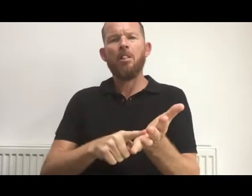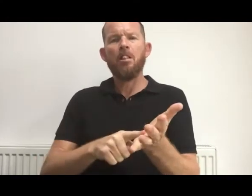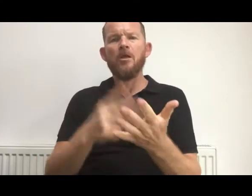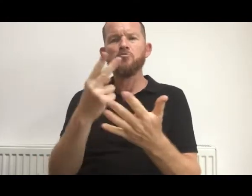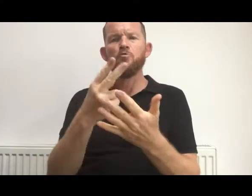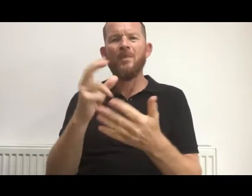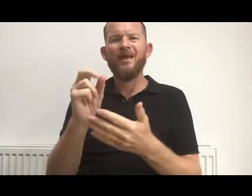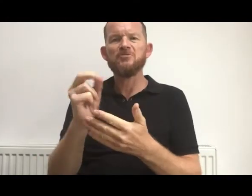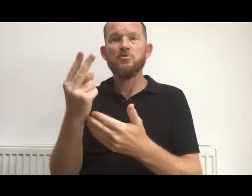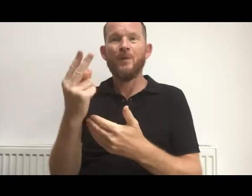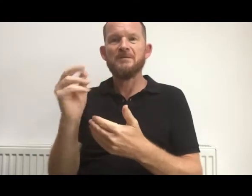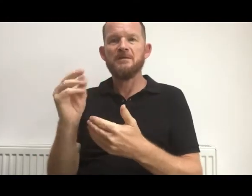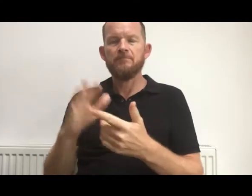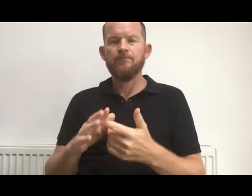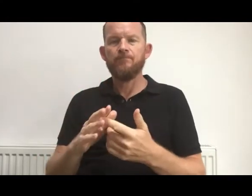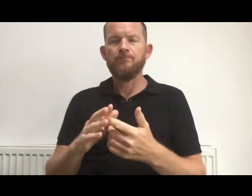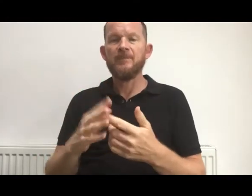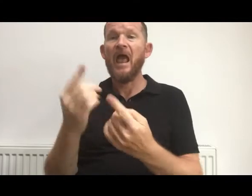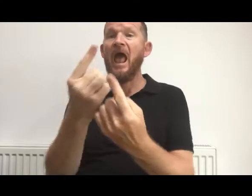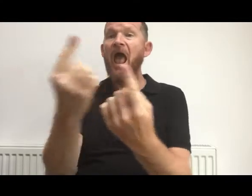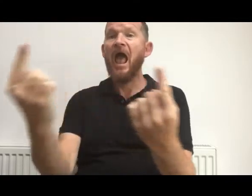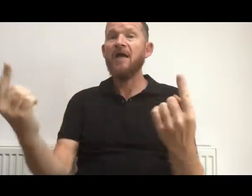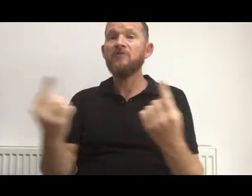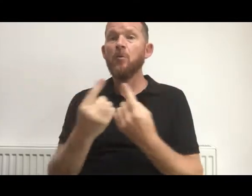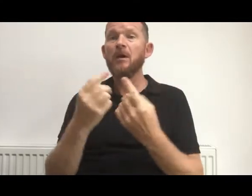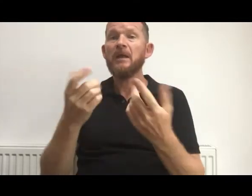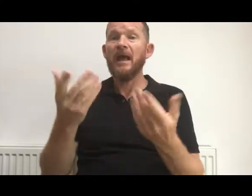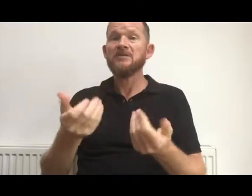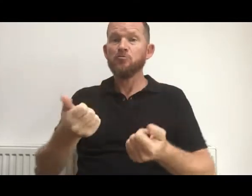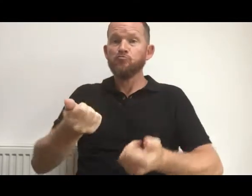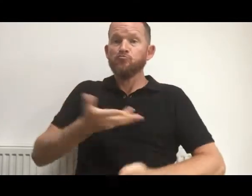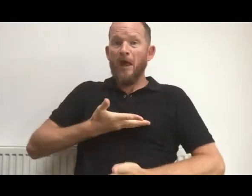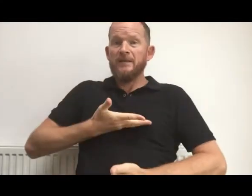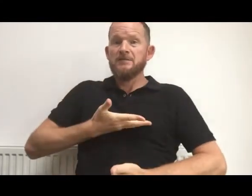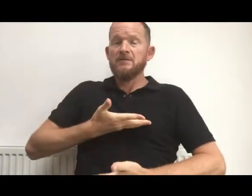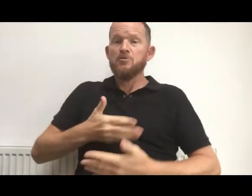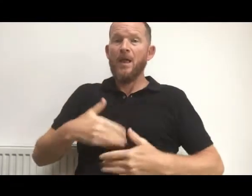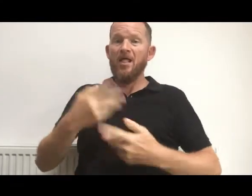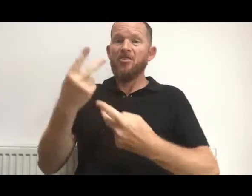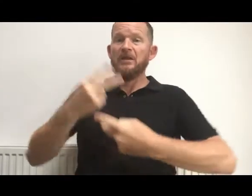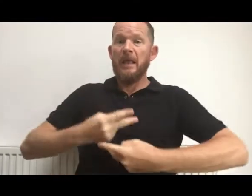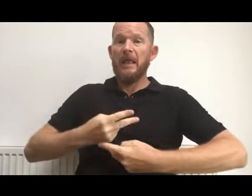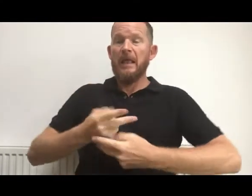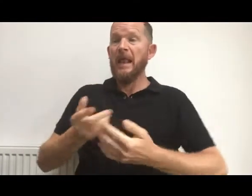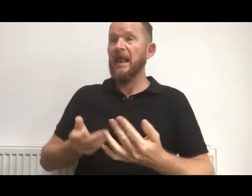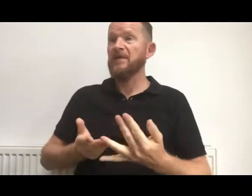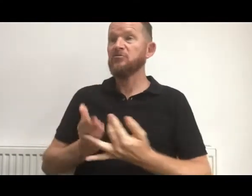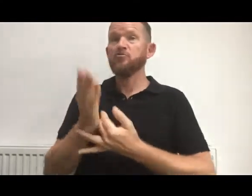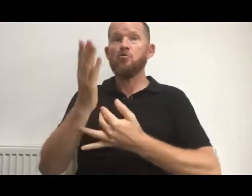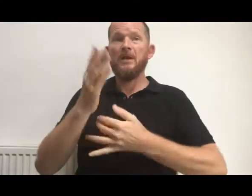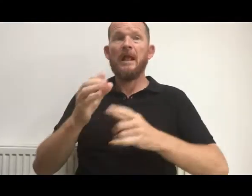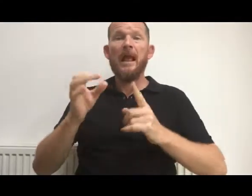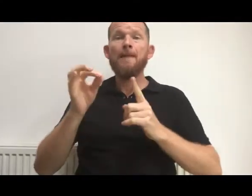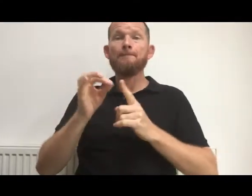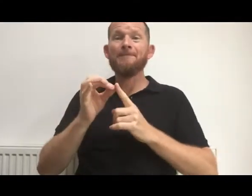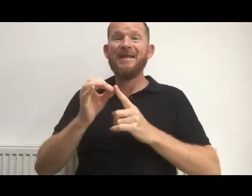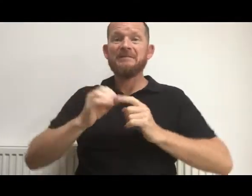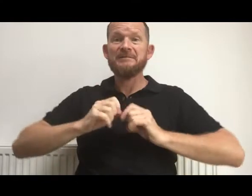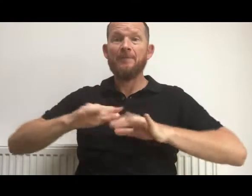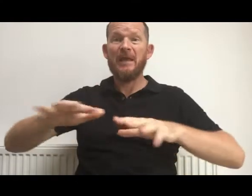Everyone has a right to healthcare, even during a pandemic. We can go to the hospital if